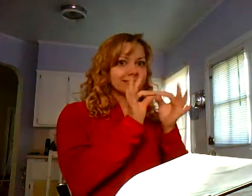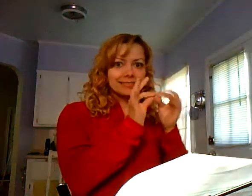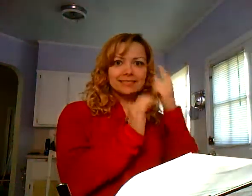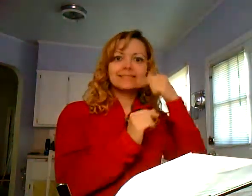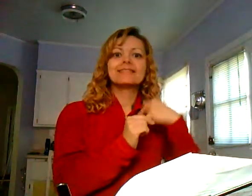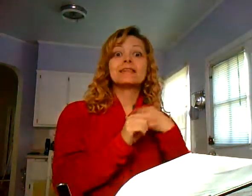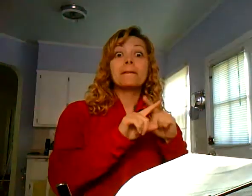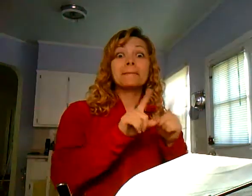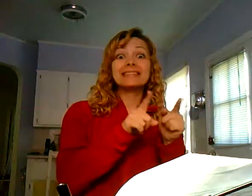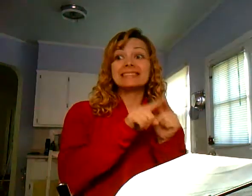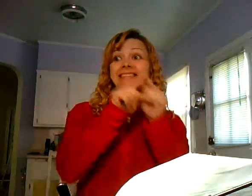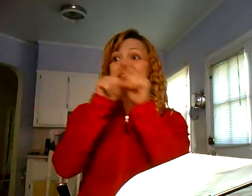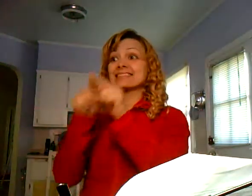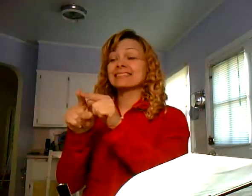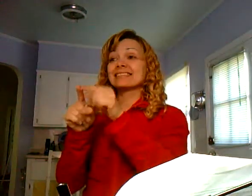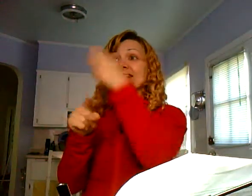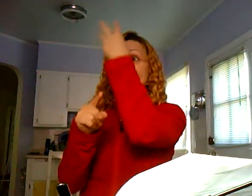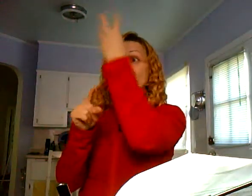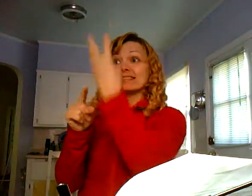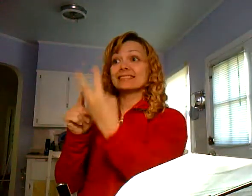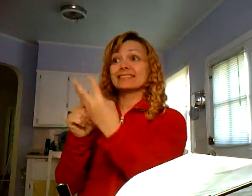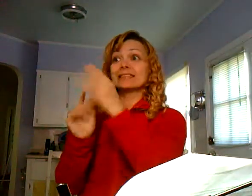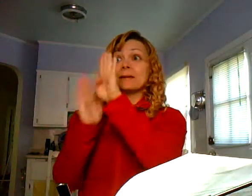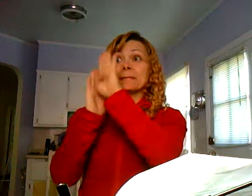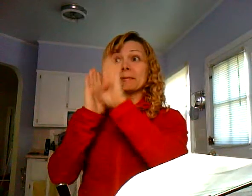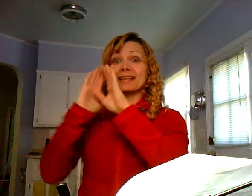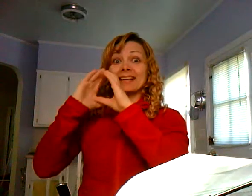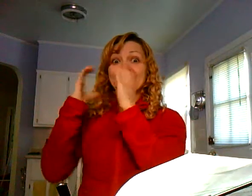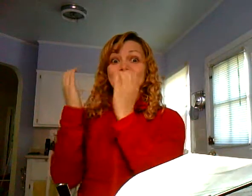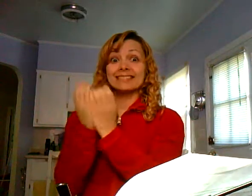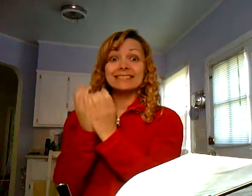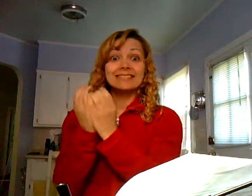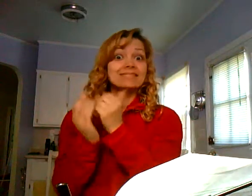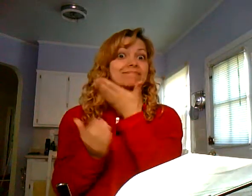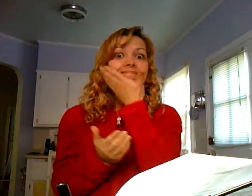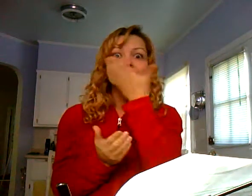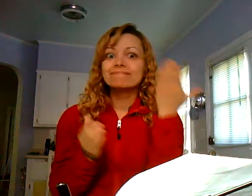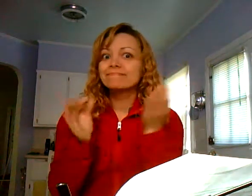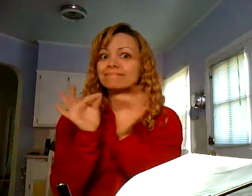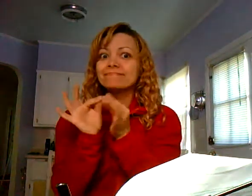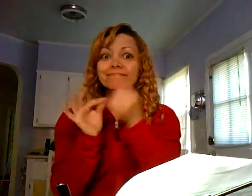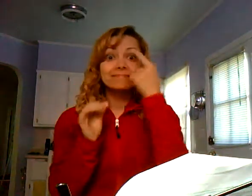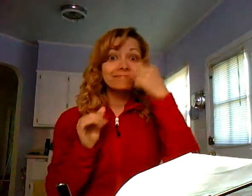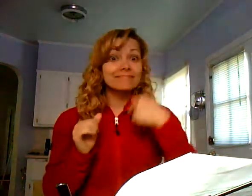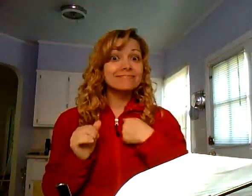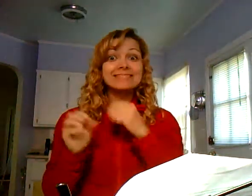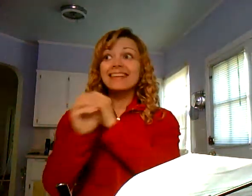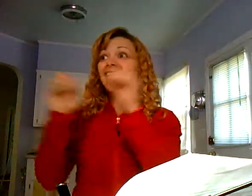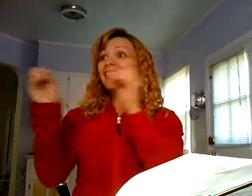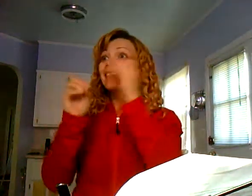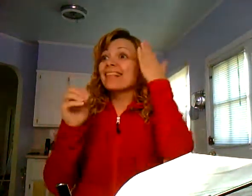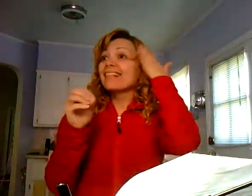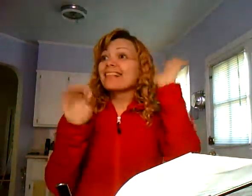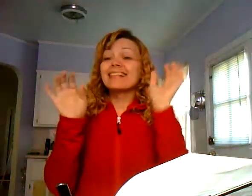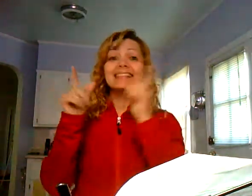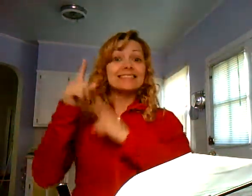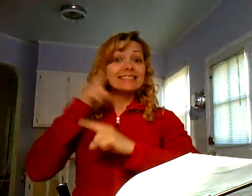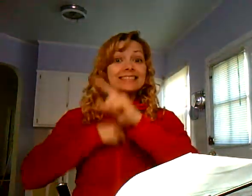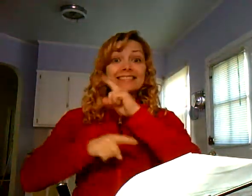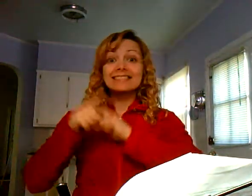were fine. There were interpreters for me. But, on Wednesday night, since it was a Bible class in a different place, there was nobody there